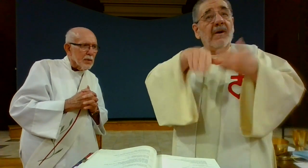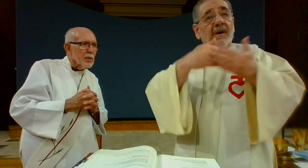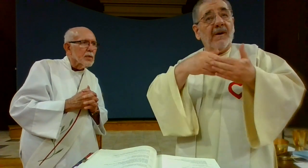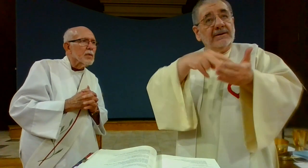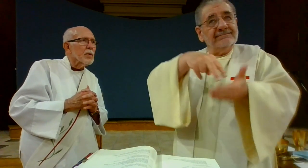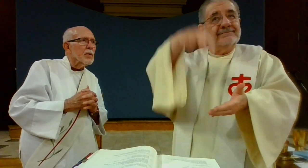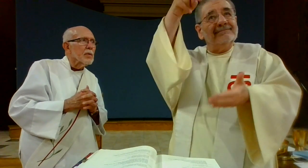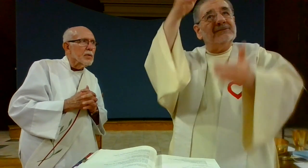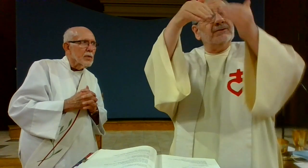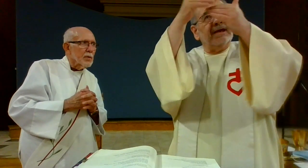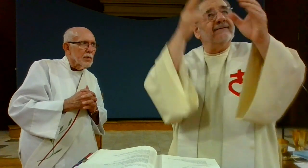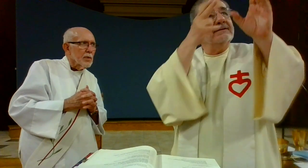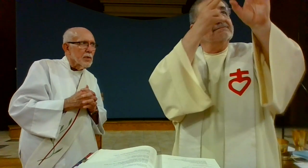In Christ, her Head